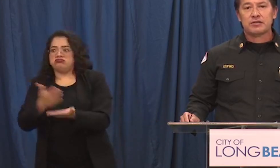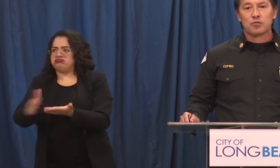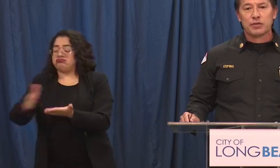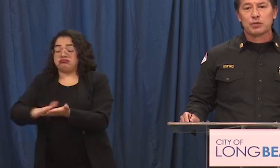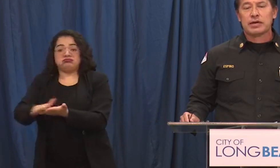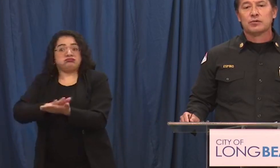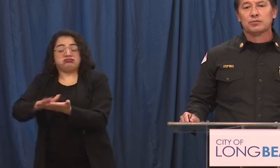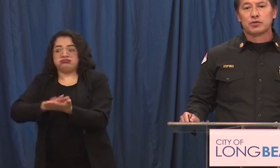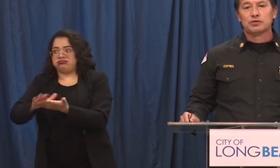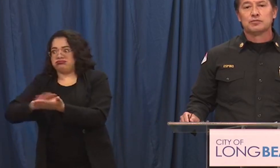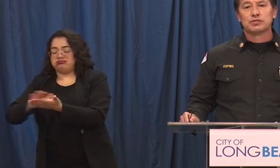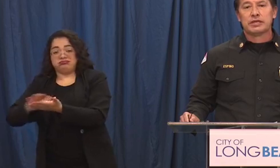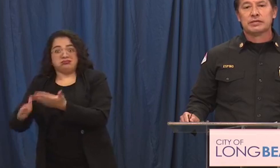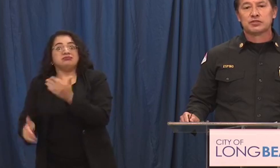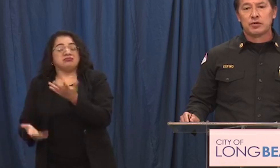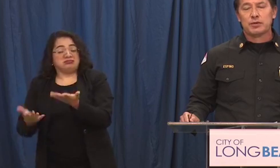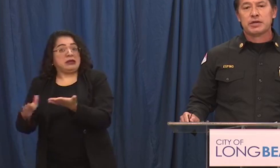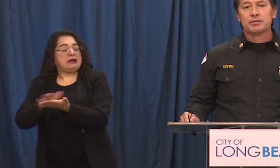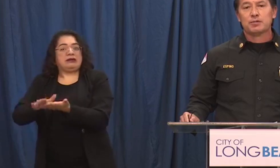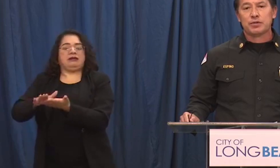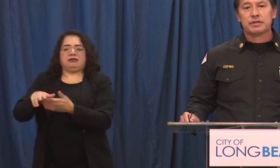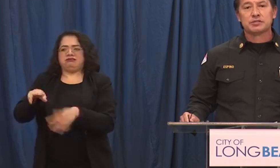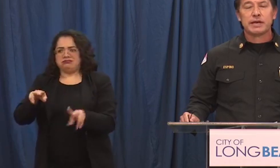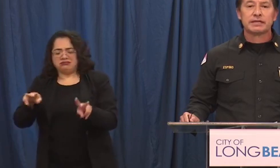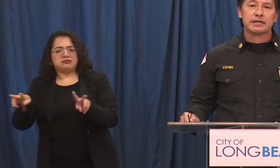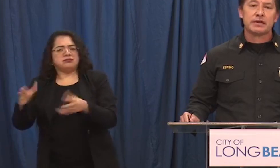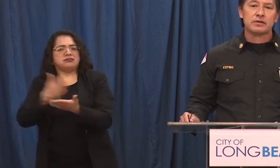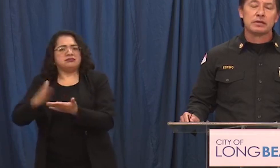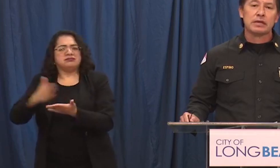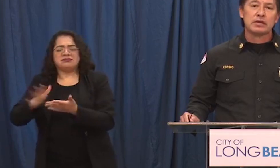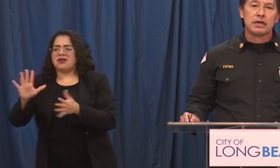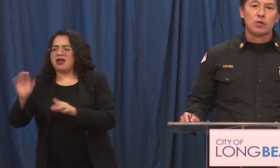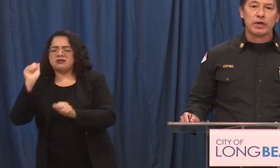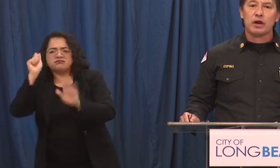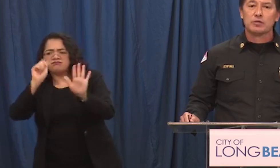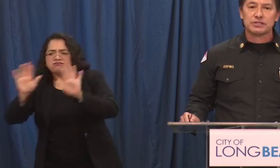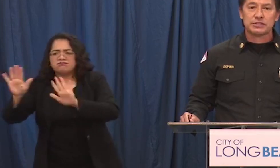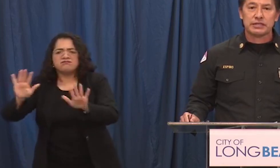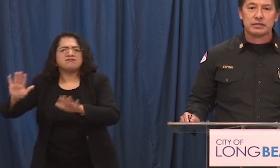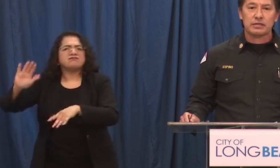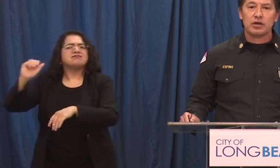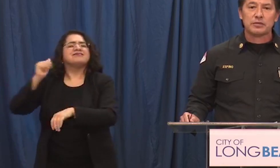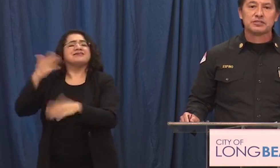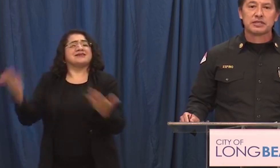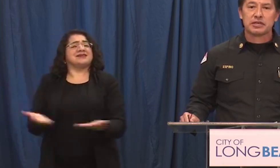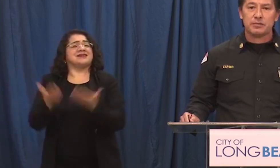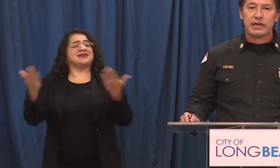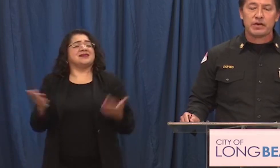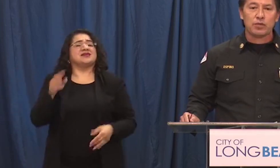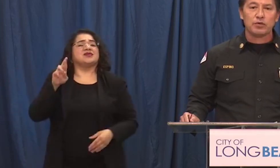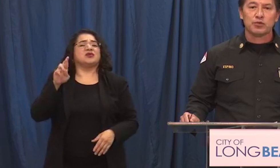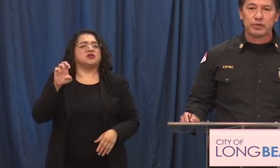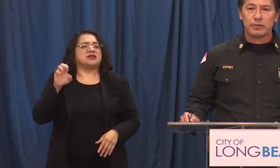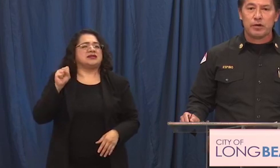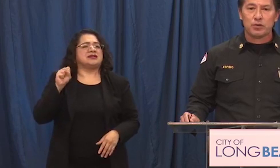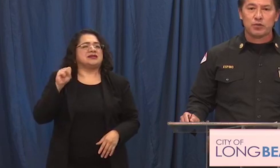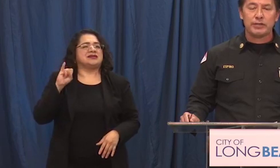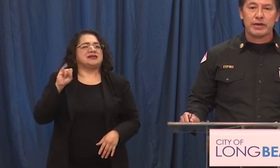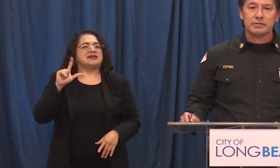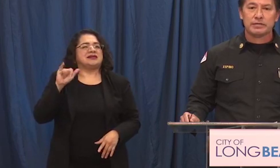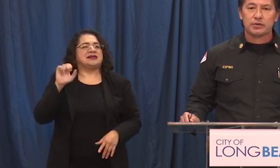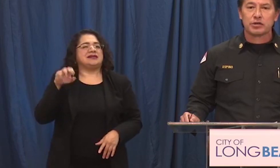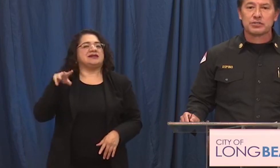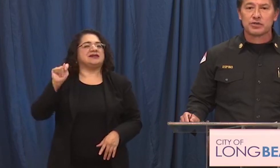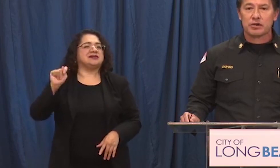there were people out with brooms and sweeping up and put things back together we are resilient long beach is going to come back we will rebuild